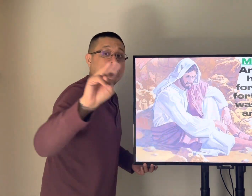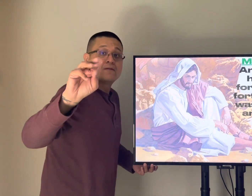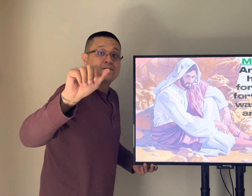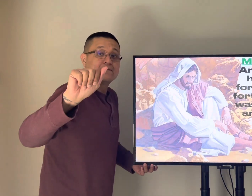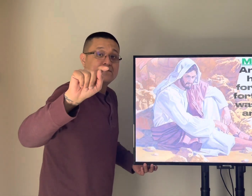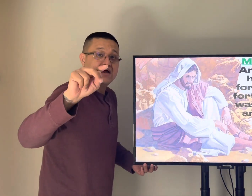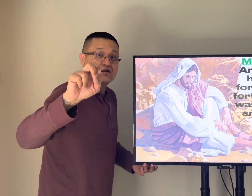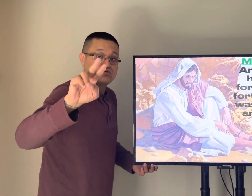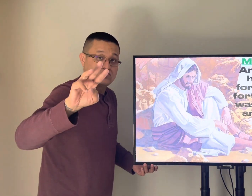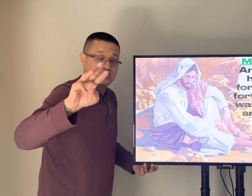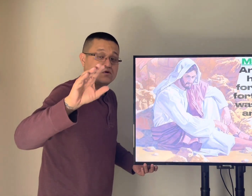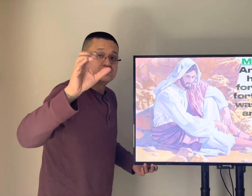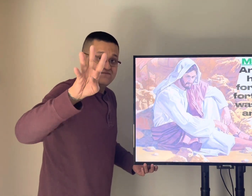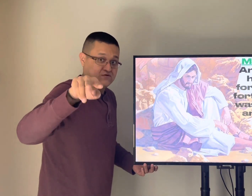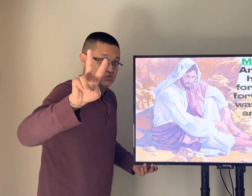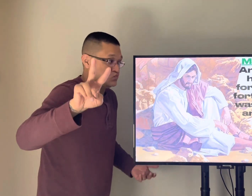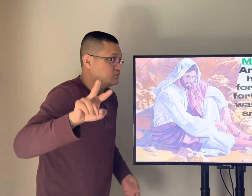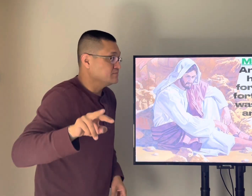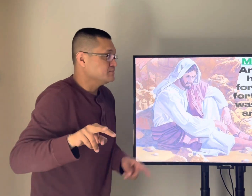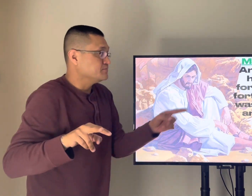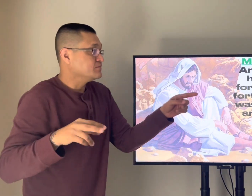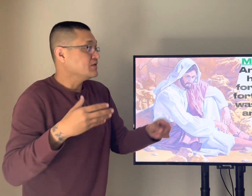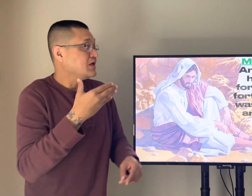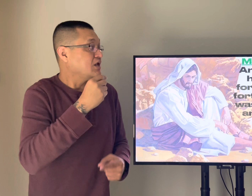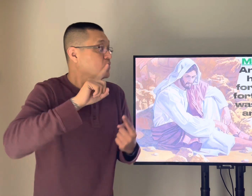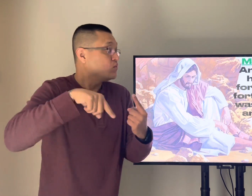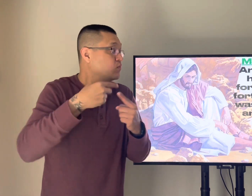so now we see matthew chapter 4 verse 2